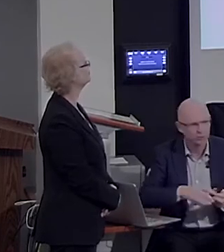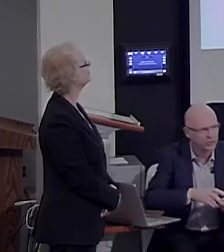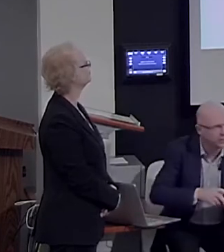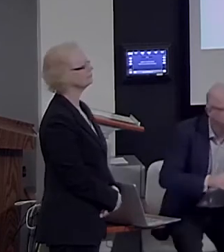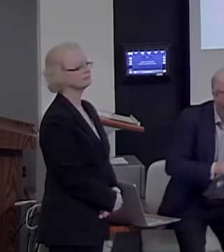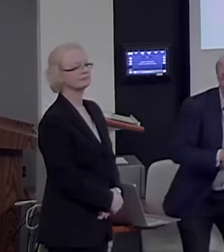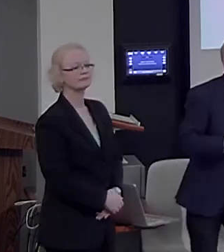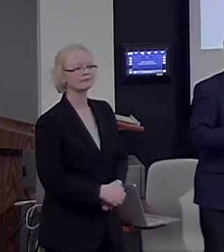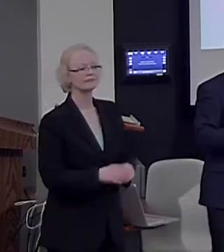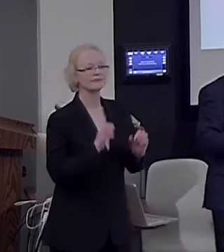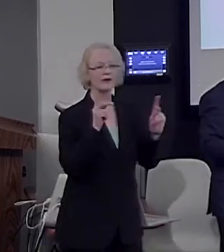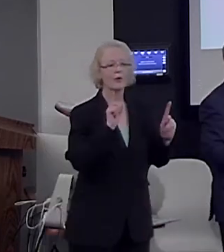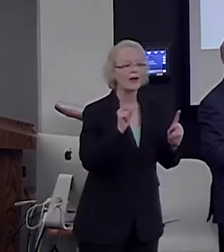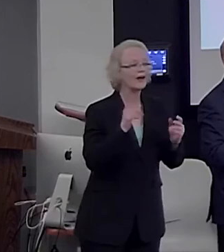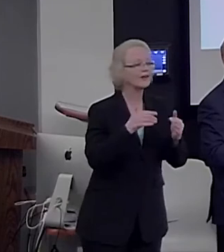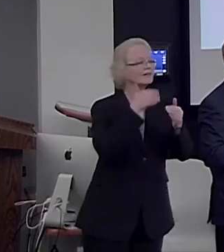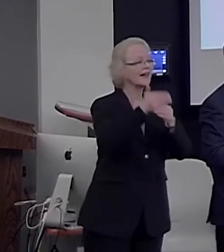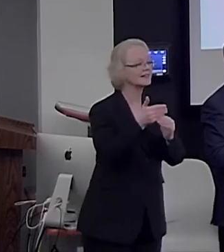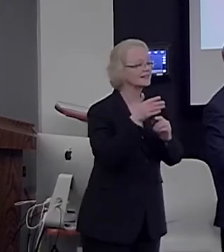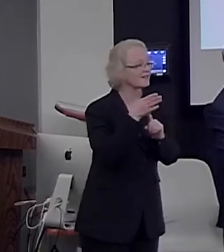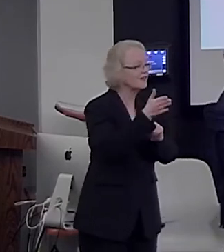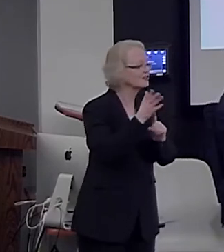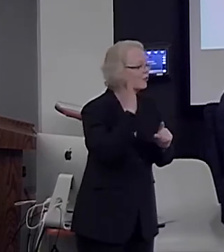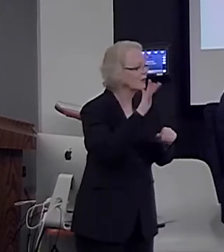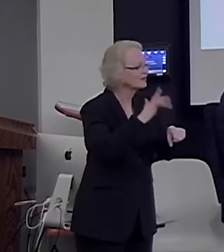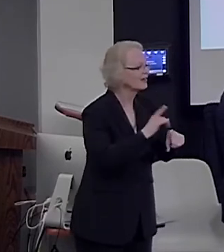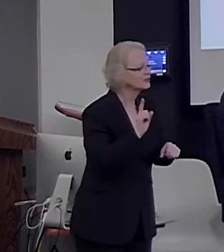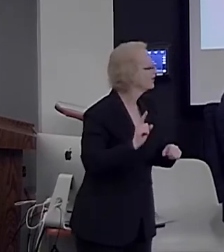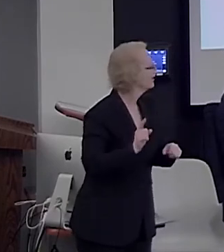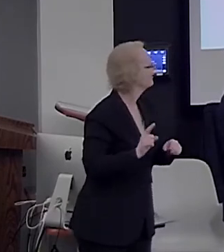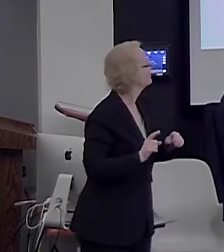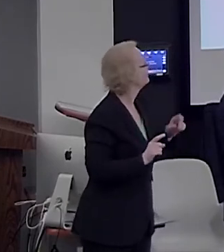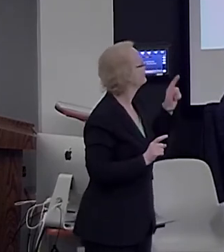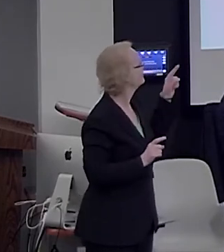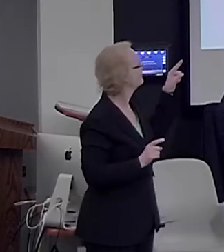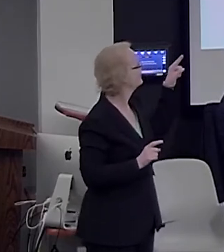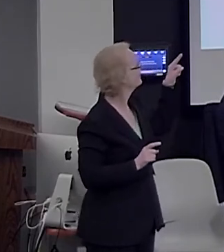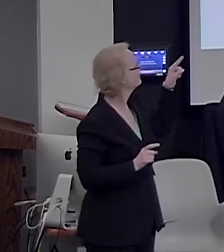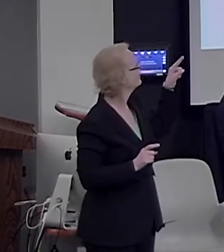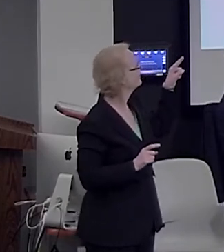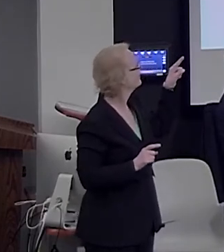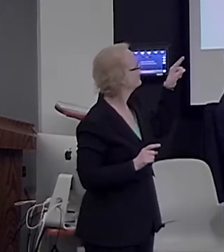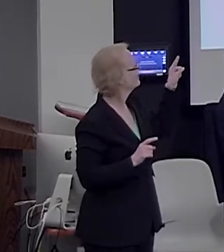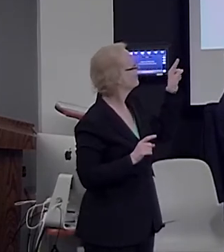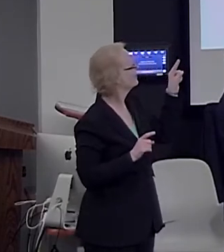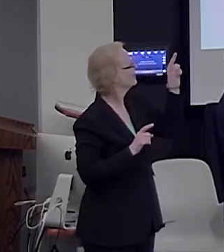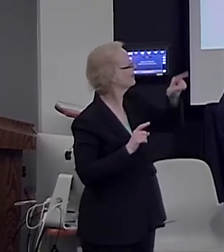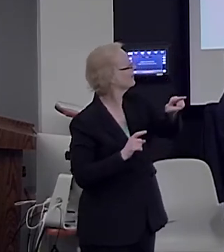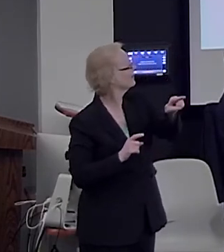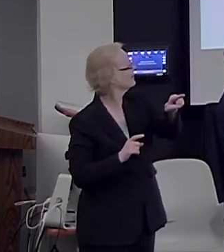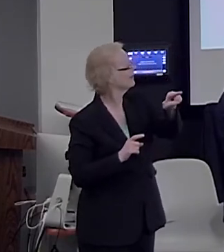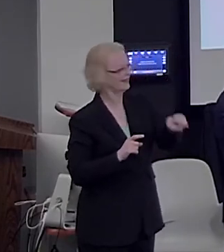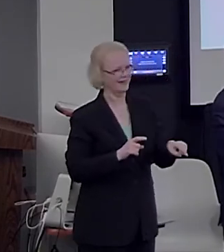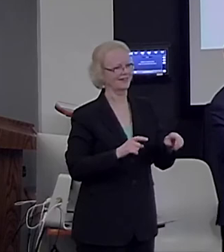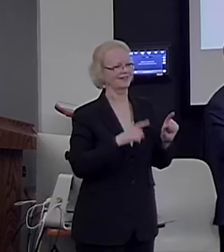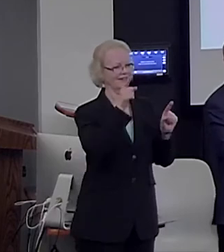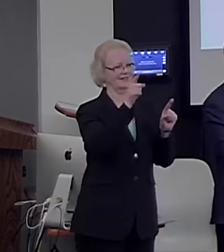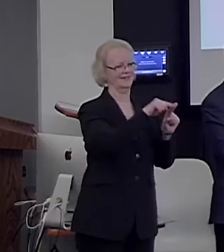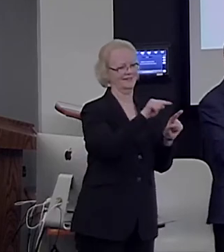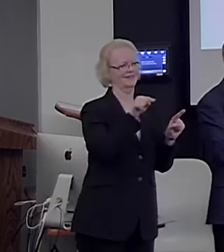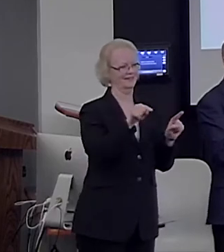Okay. Where is the fish going next? Here? And then here? And then here?